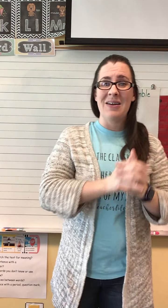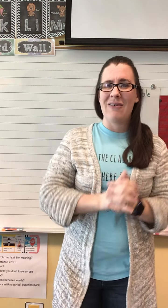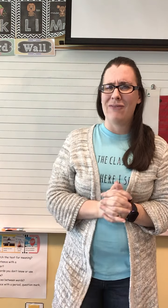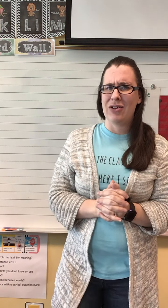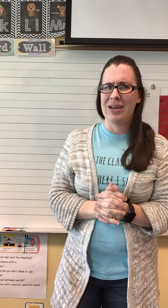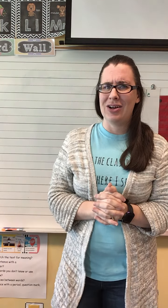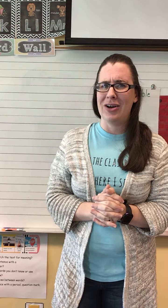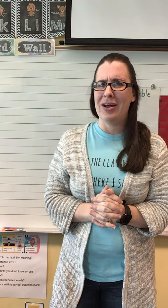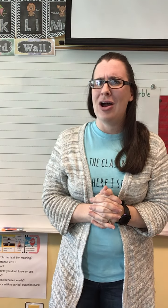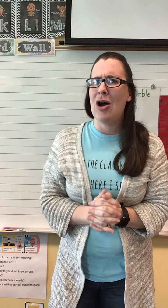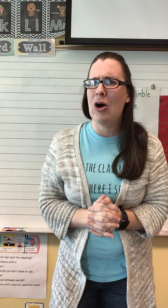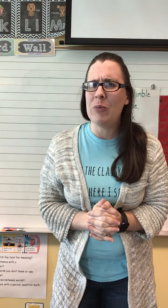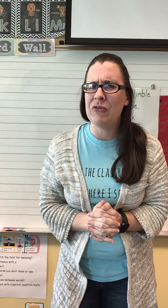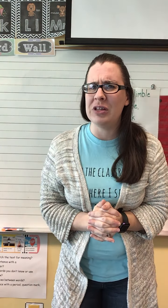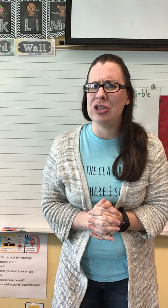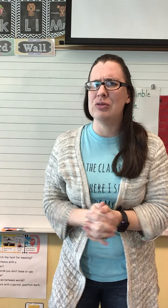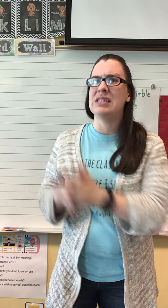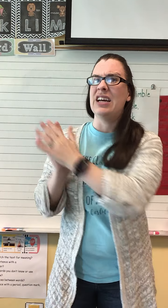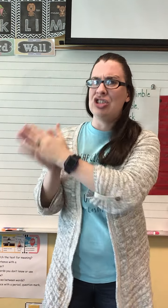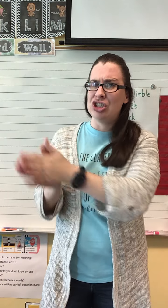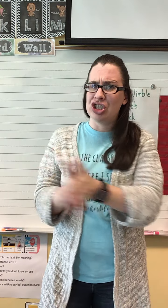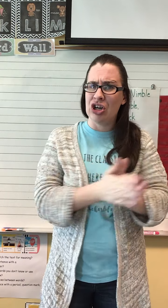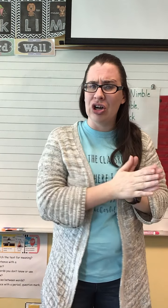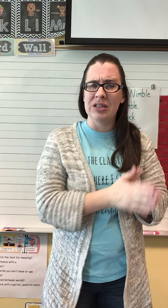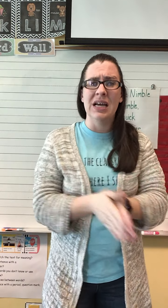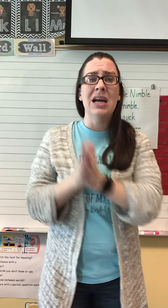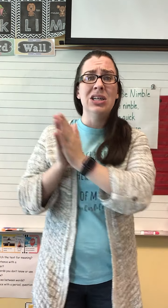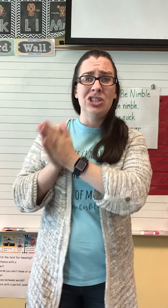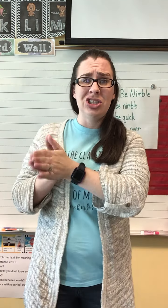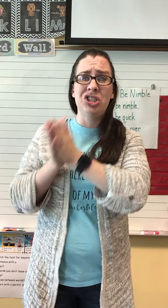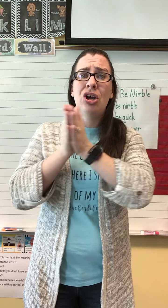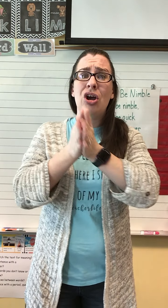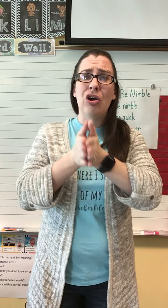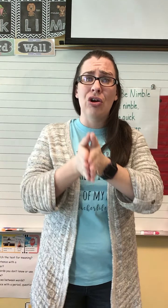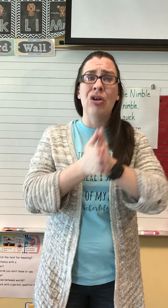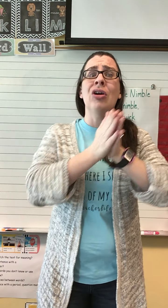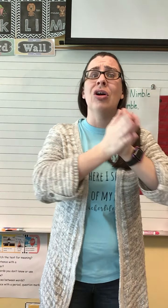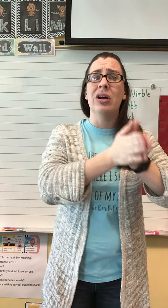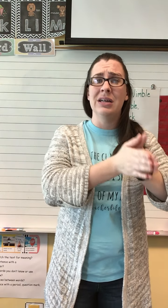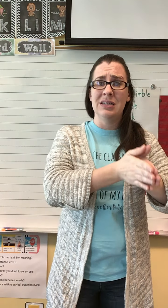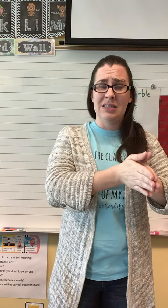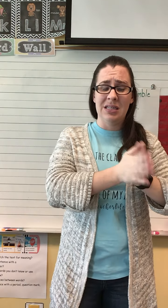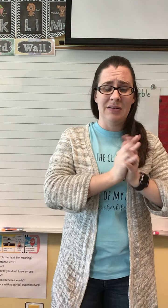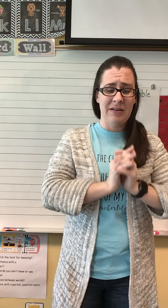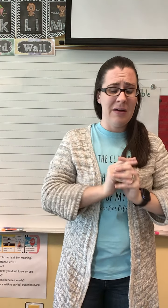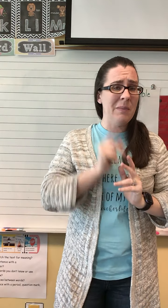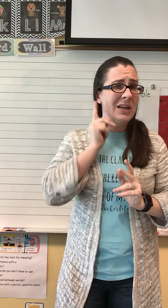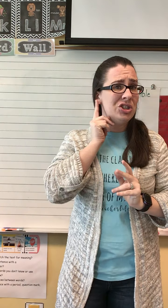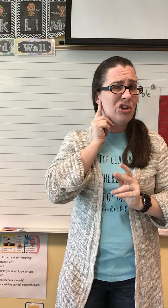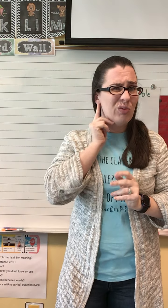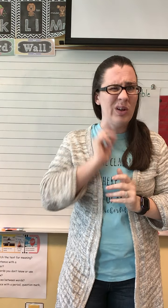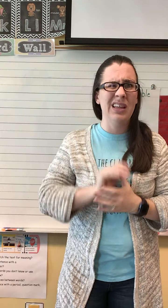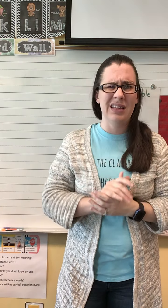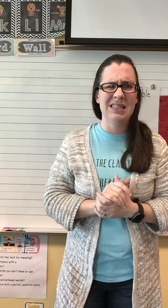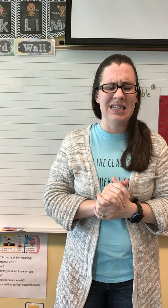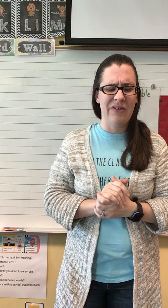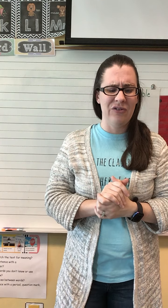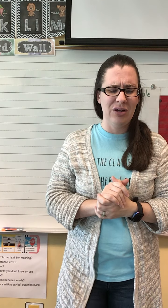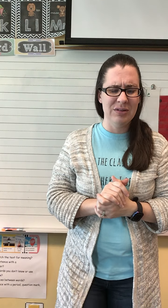Very good. Hopefully, you said shirt. Sh. Er. T. Make sure you're really listening for those